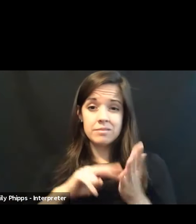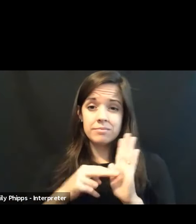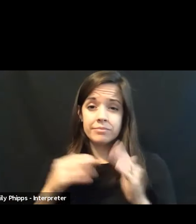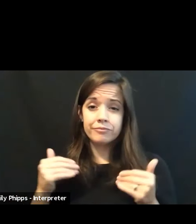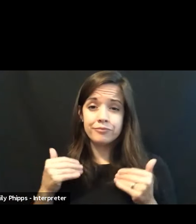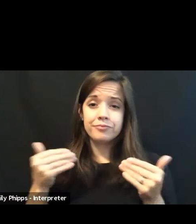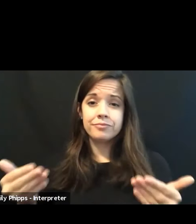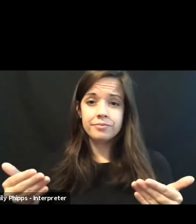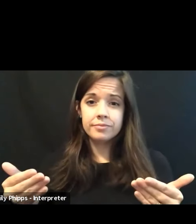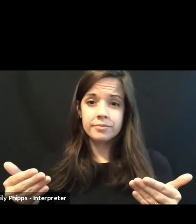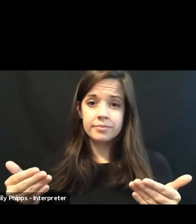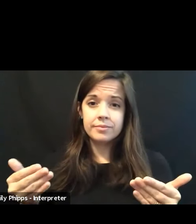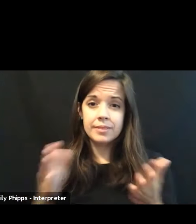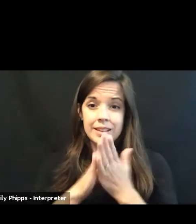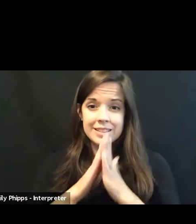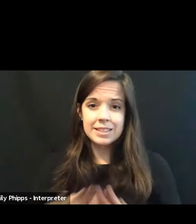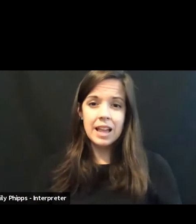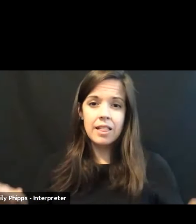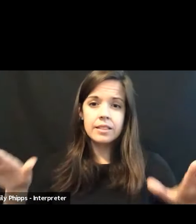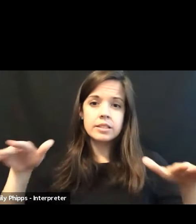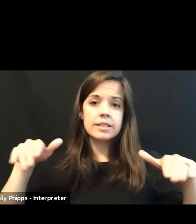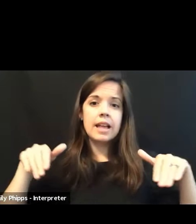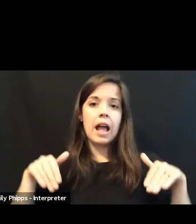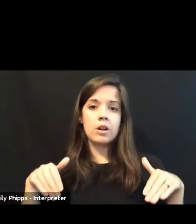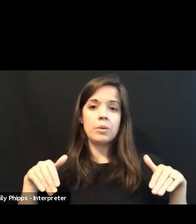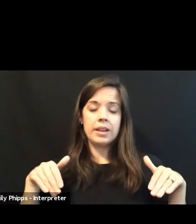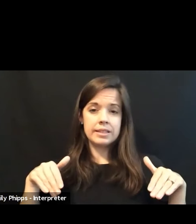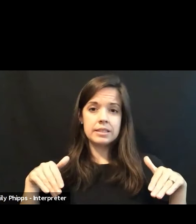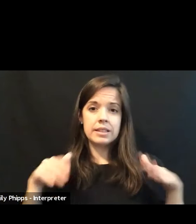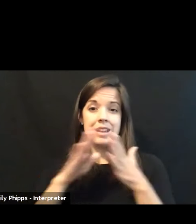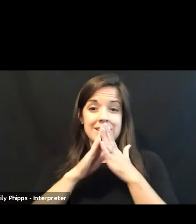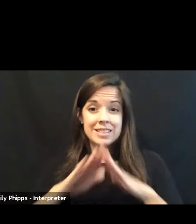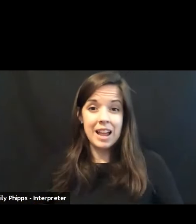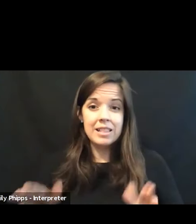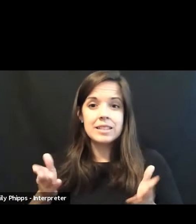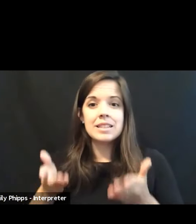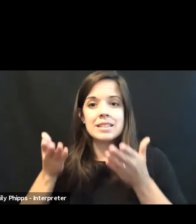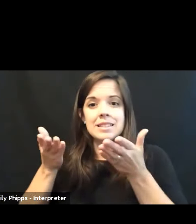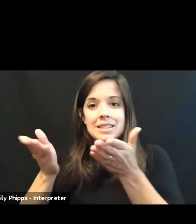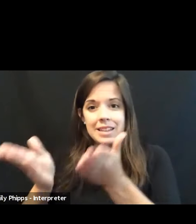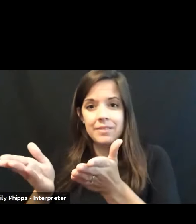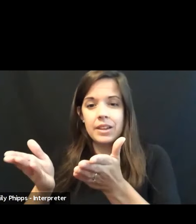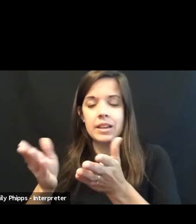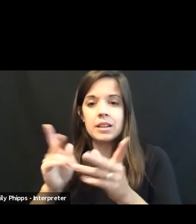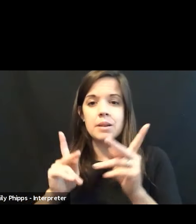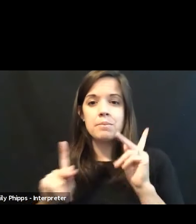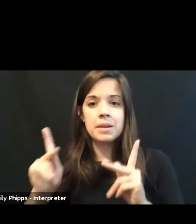Silence is really acquiescence. Silence is giving permission for bad to continue. So